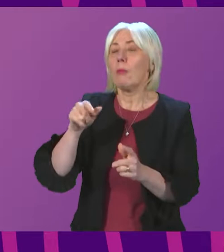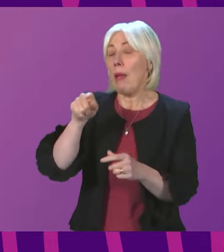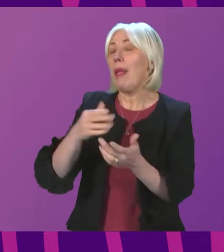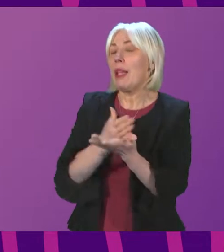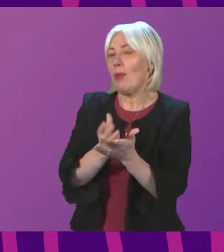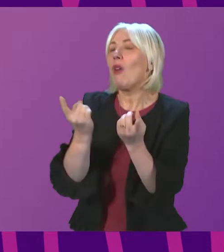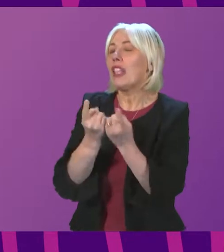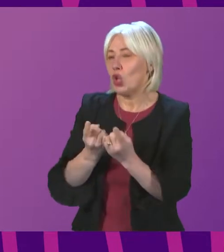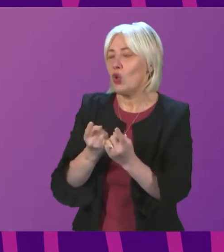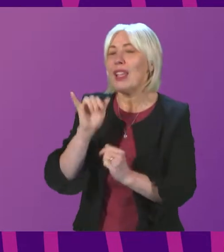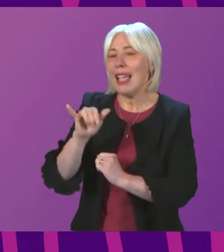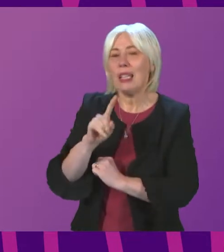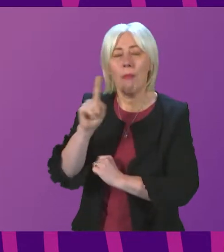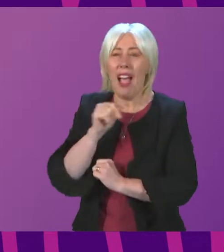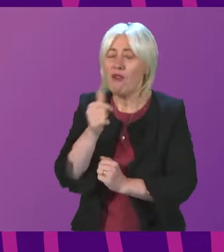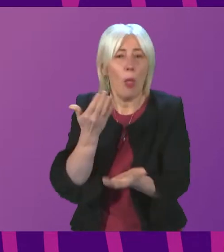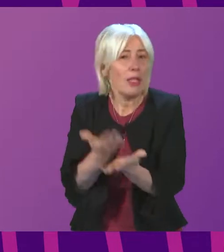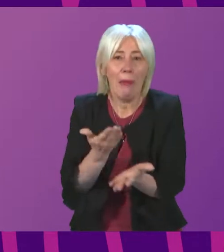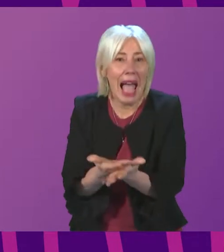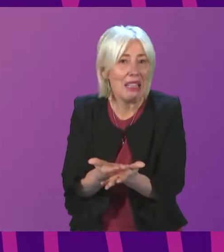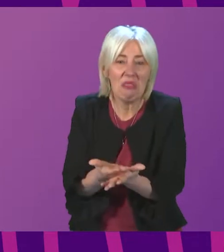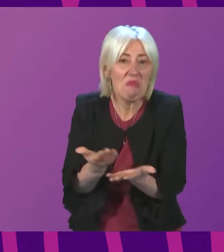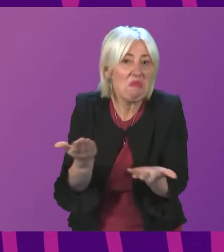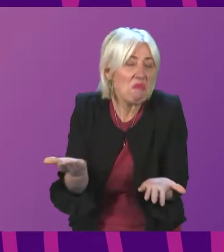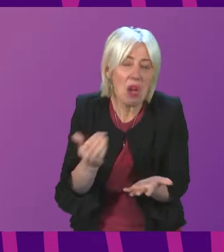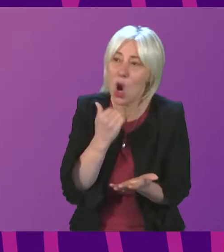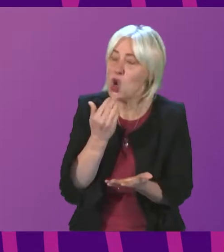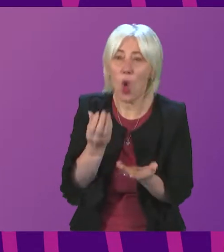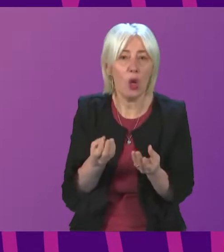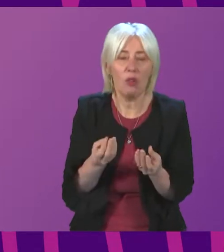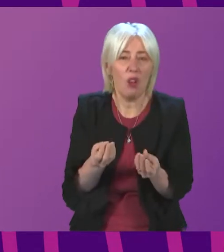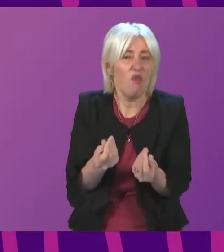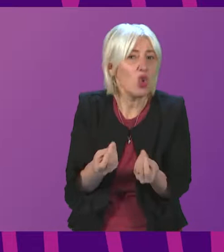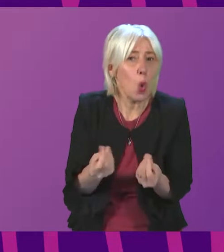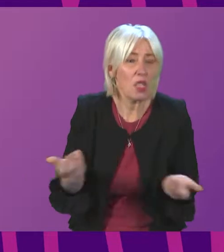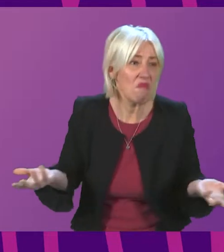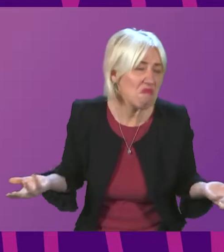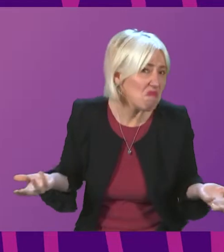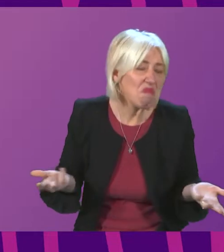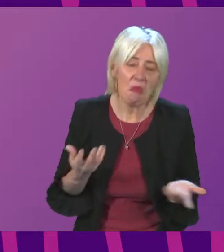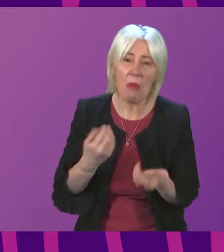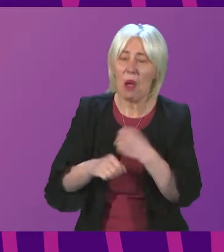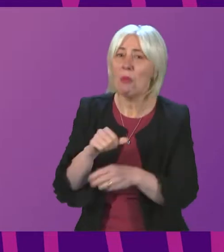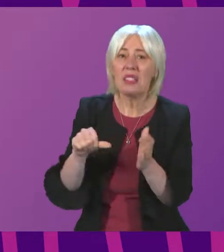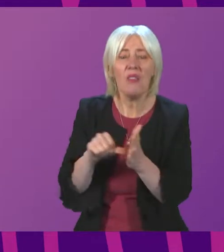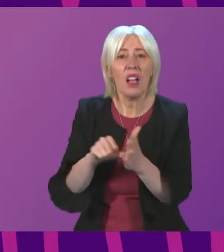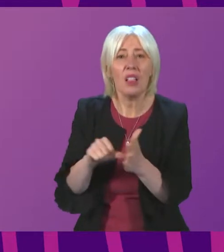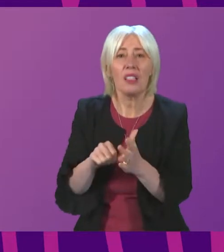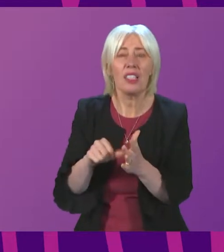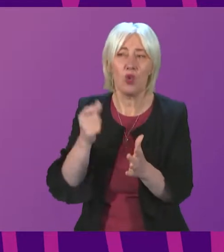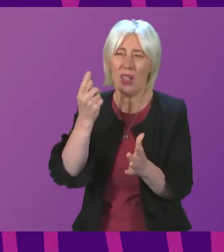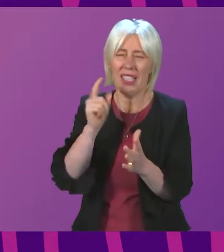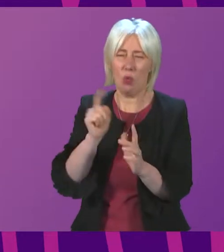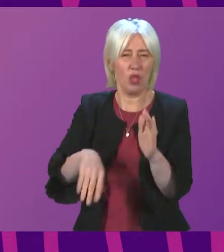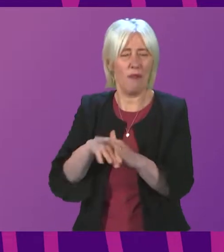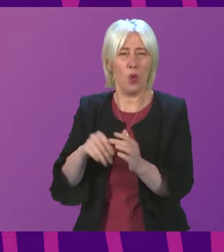issue but at the same time if there is not the demand and there is not the resource uh then then it makes it very difficult to understand what the situation